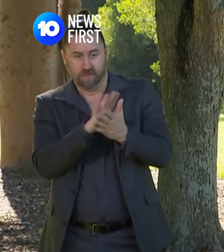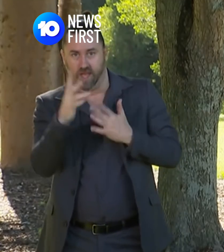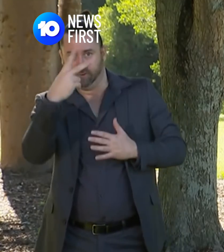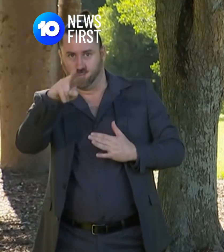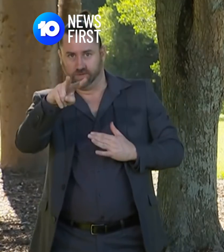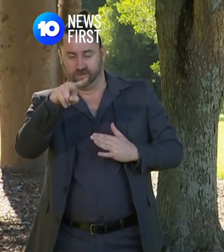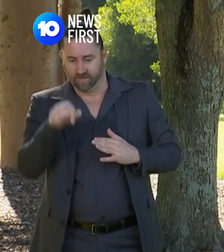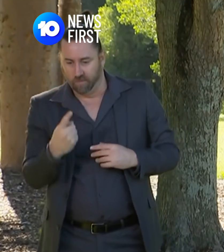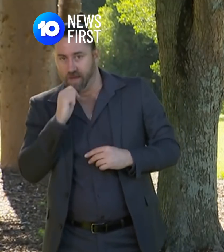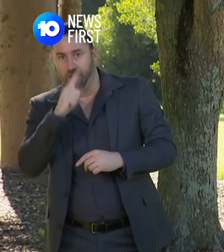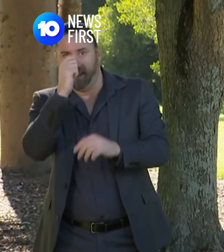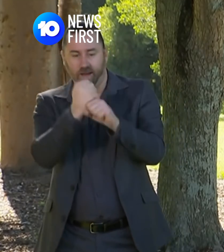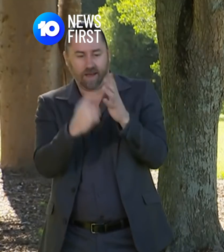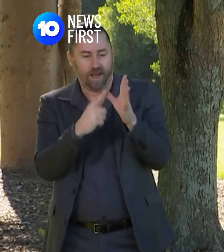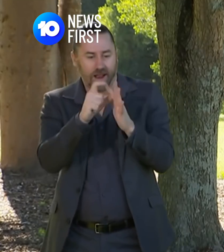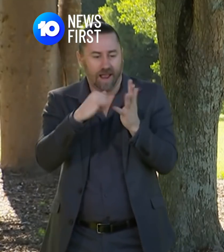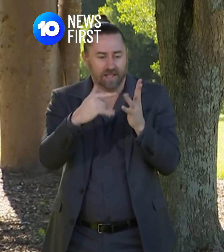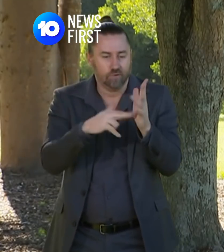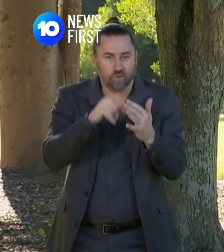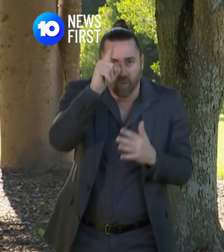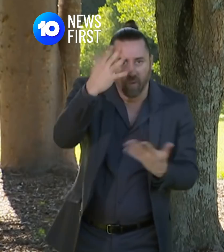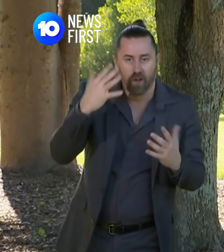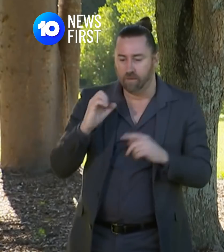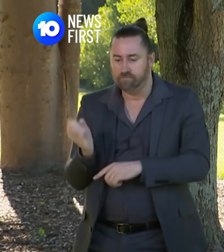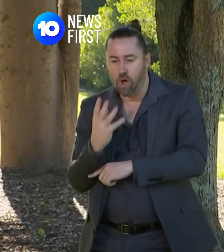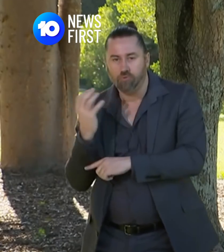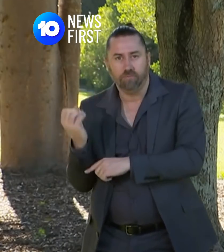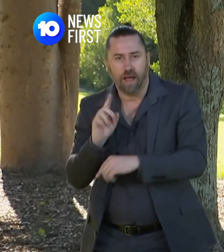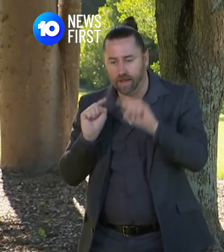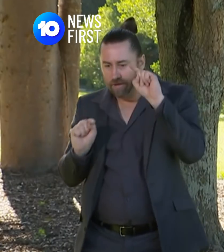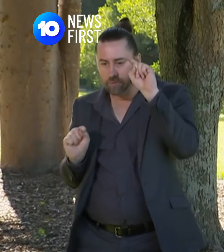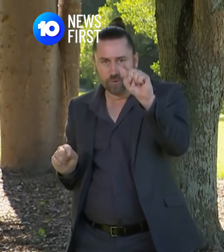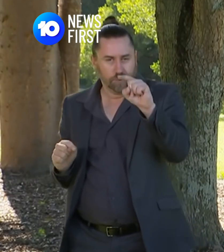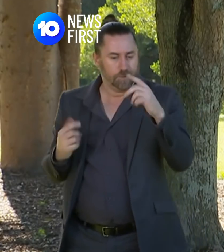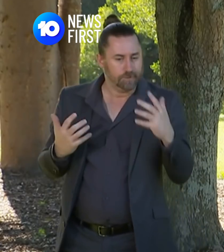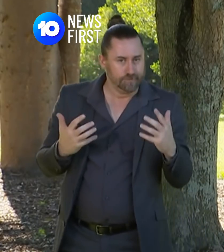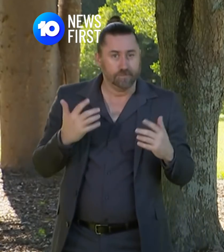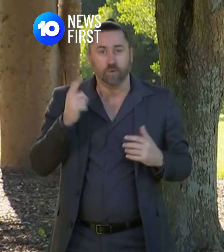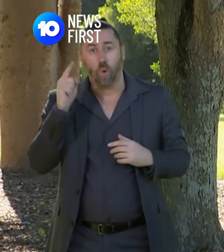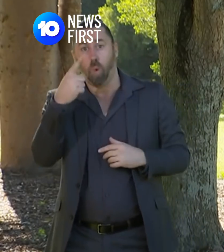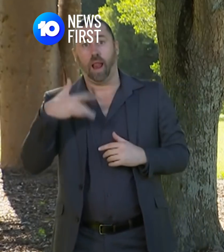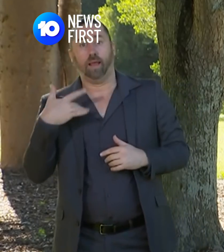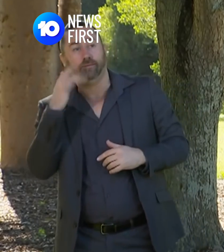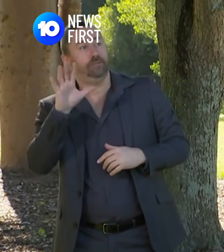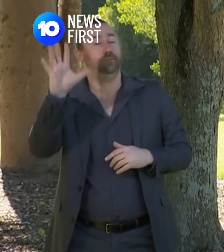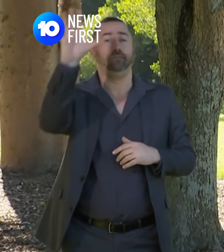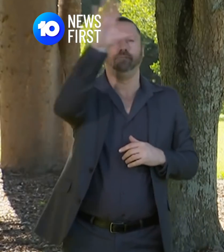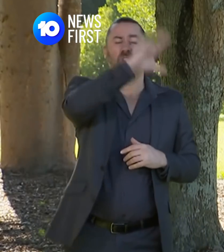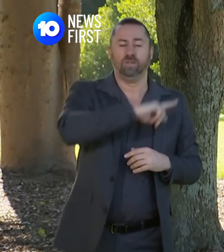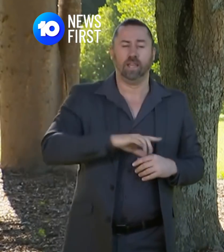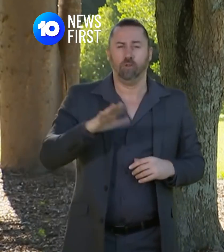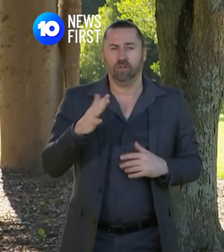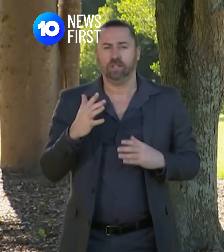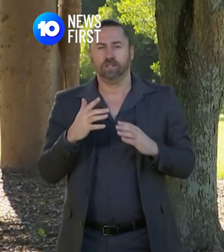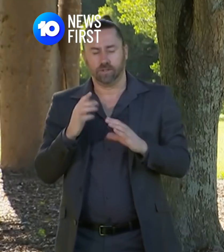20th of March when these cases first appeared in the community anyone outside greater Brisbane those